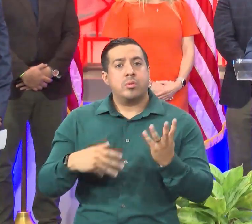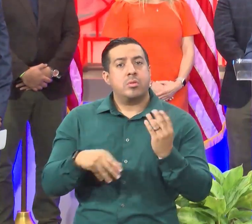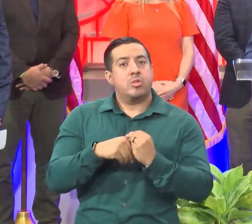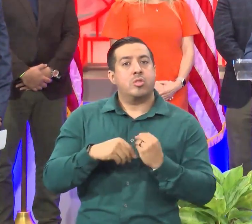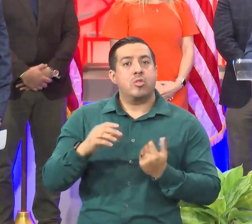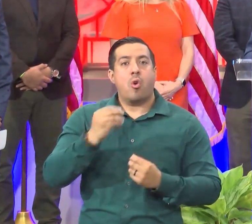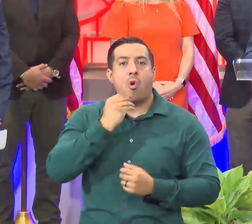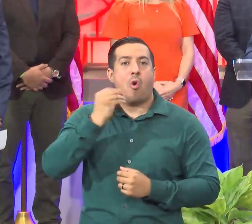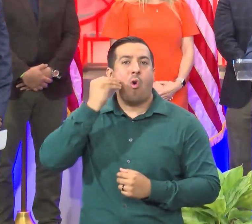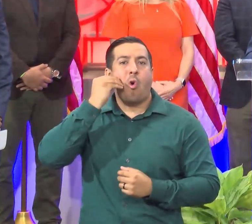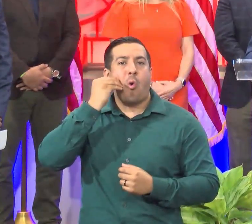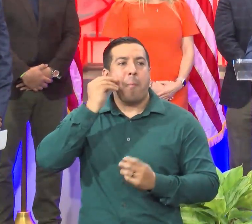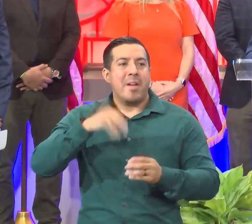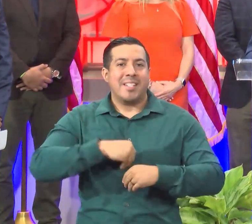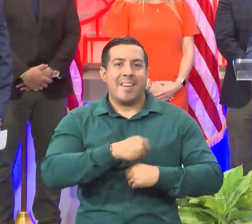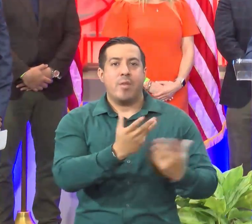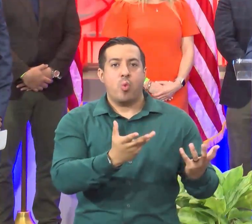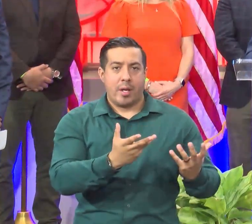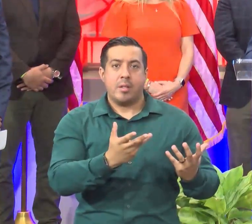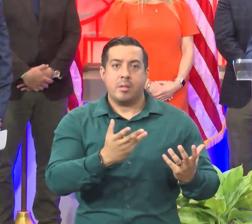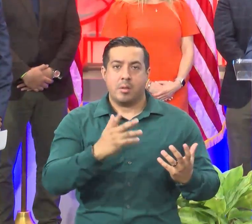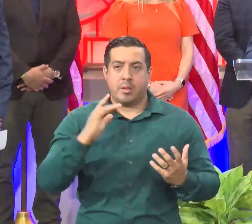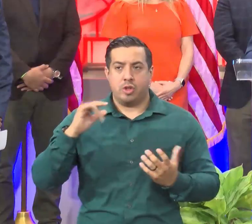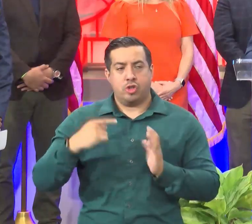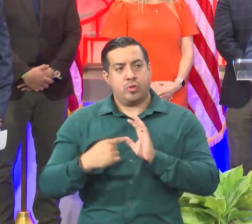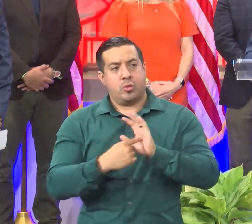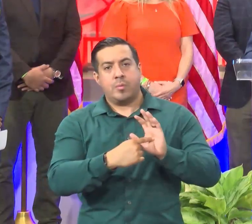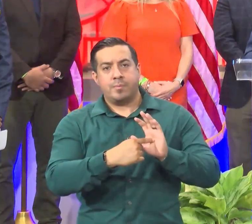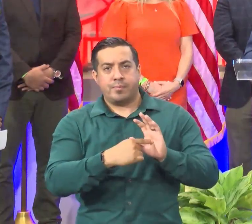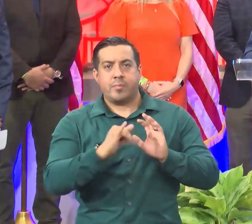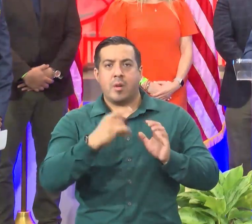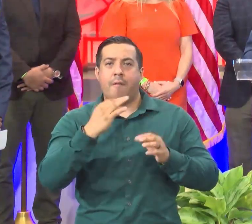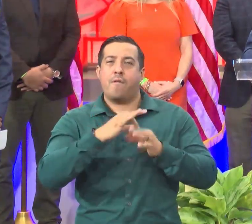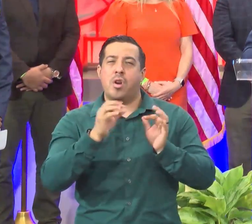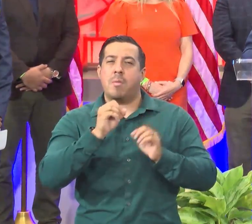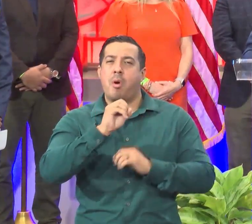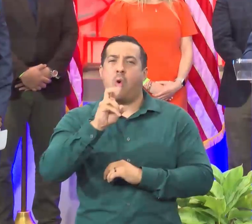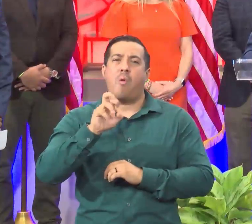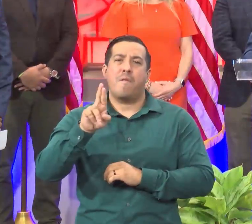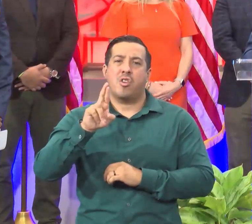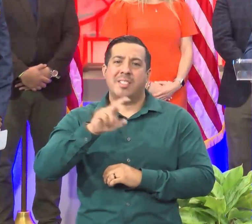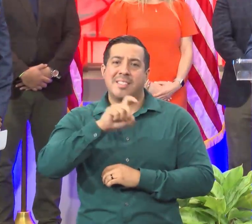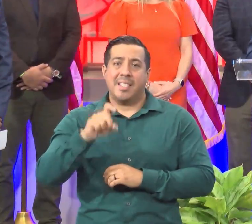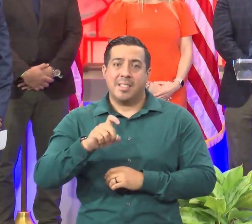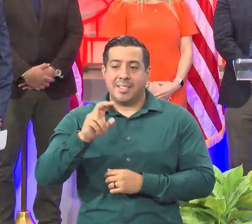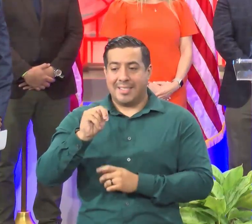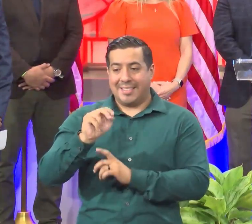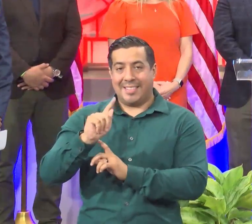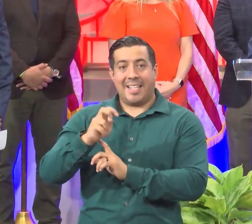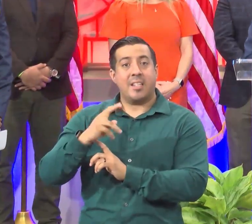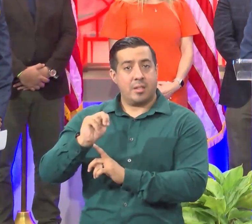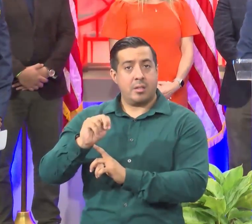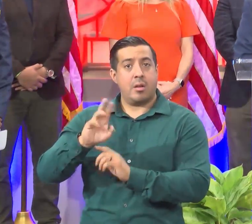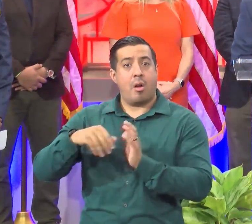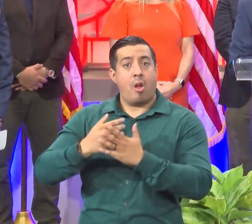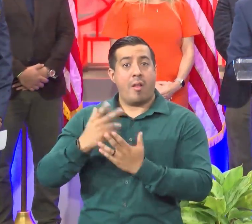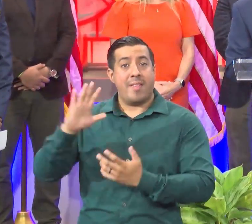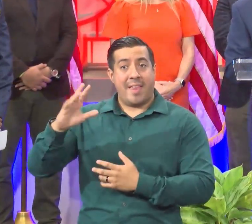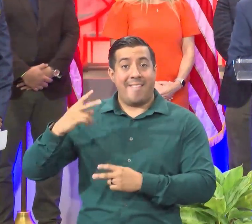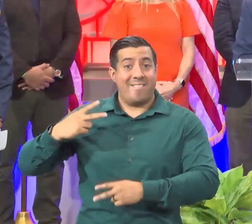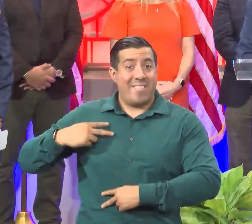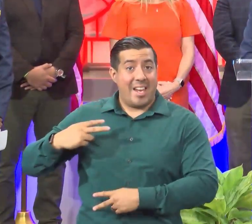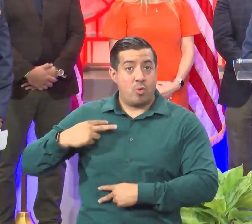home giveaway at Shale Freedom Over Texas, Freedom Over Texas. Nathan, the veteran population, is very